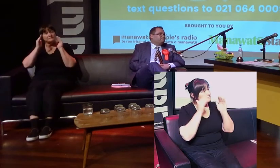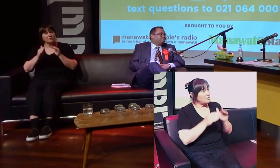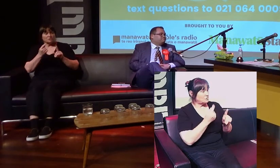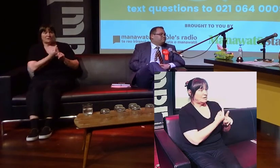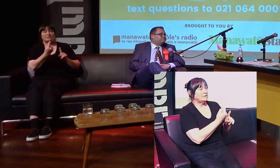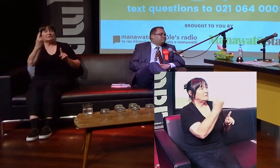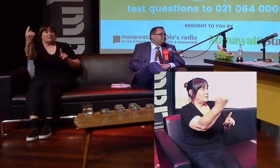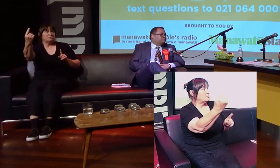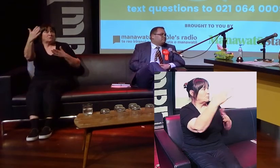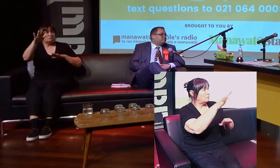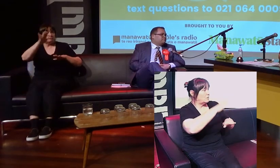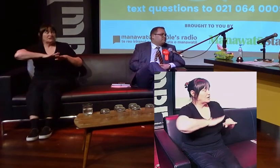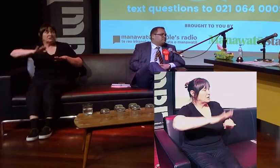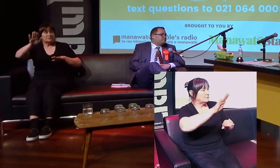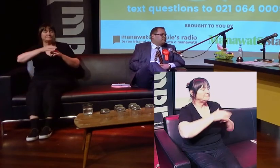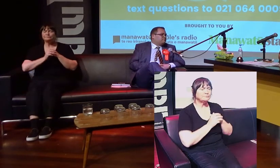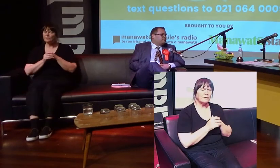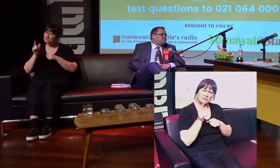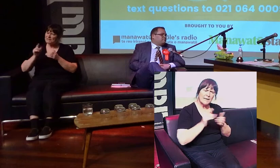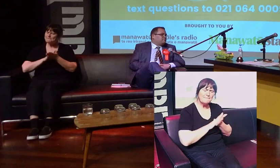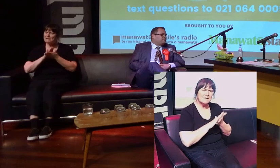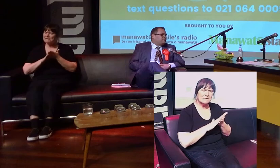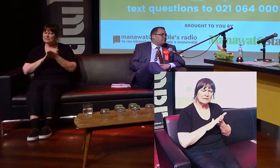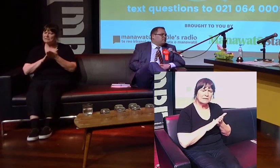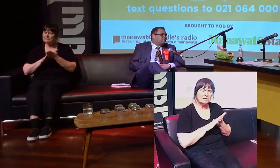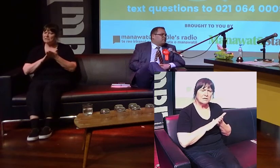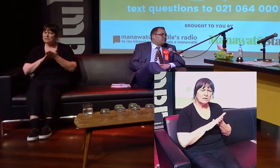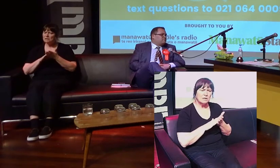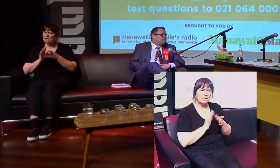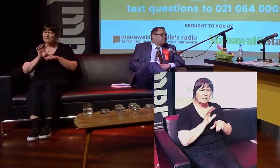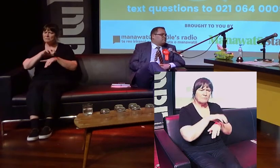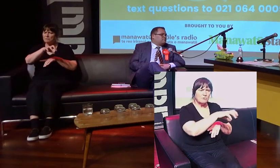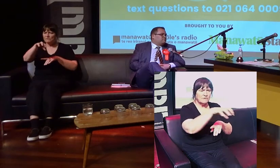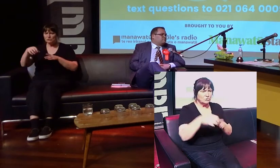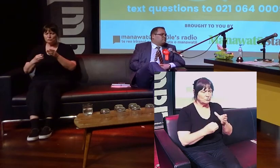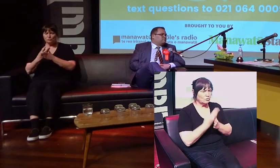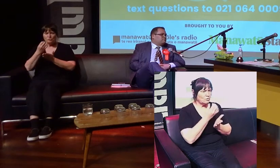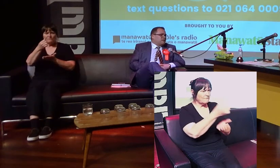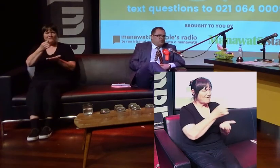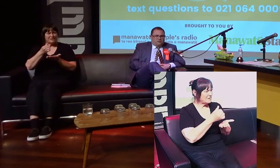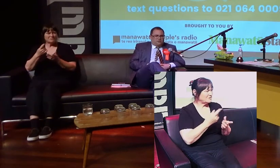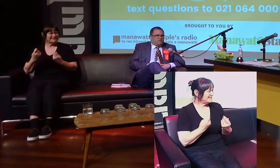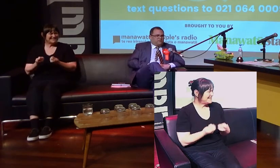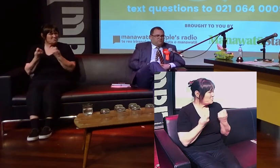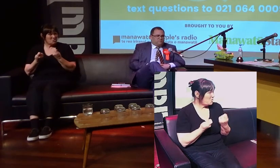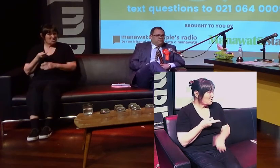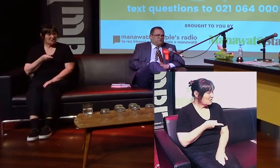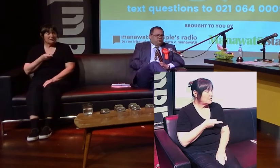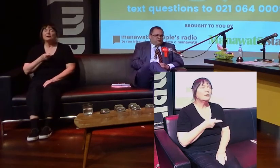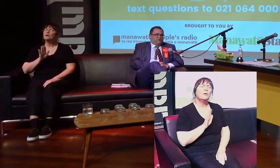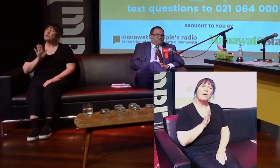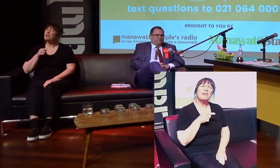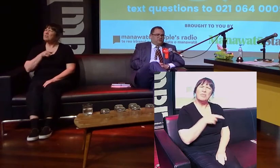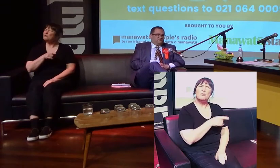So, by extension, do you think the Provincial Growth Fund was ineffective or unsuccessful? No, look, I think the